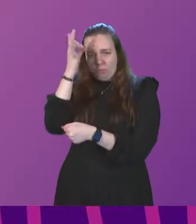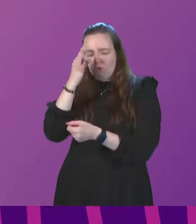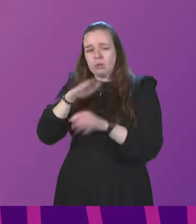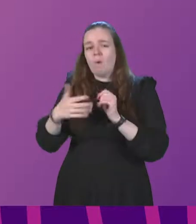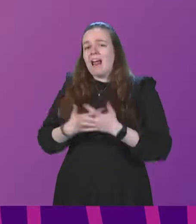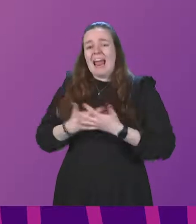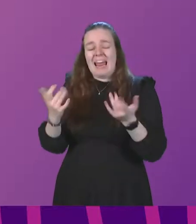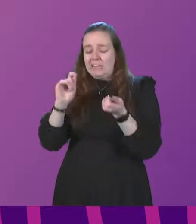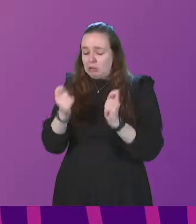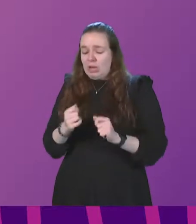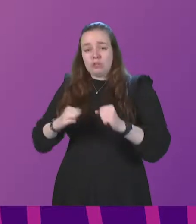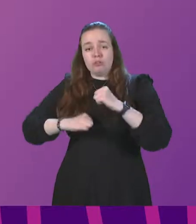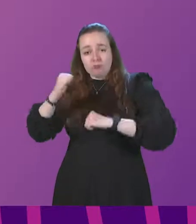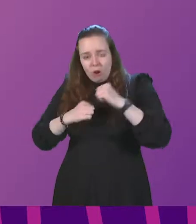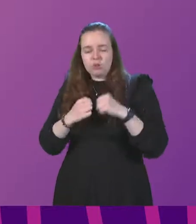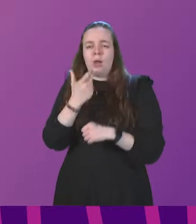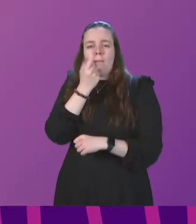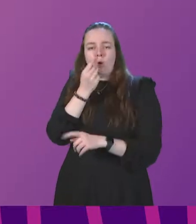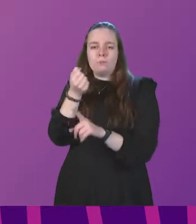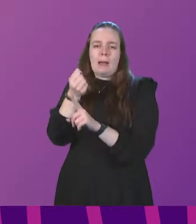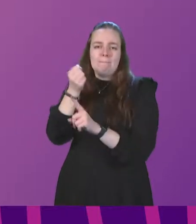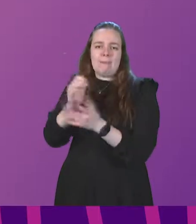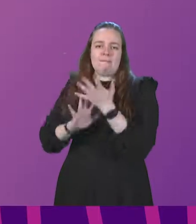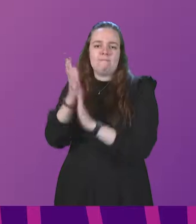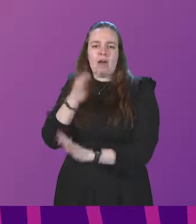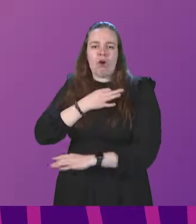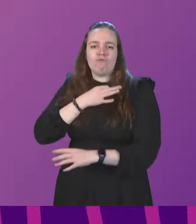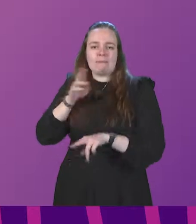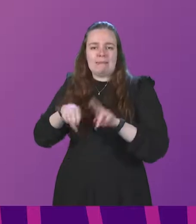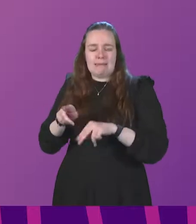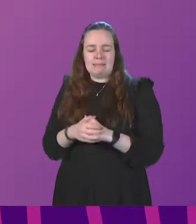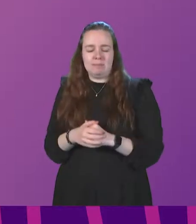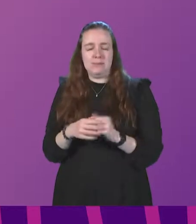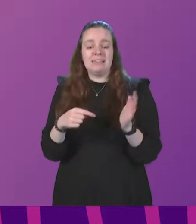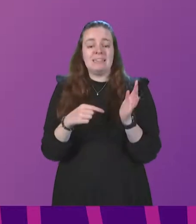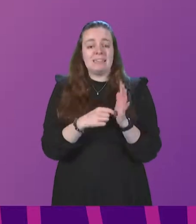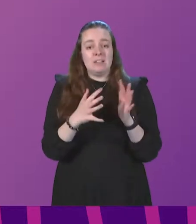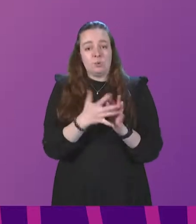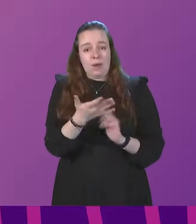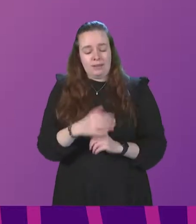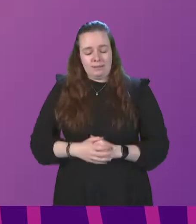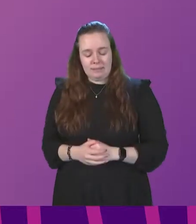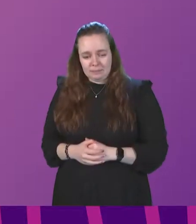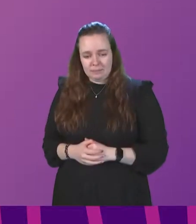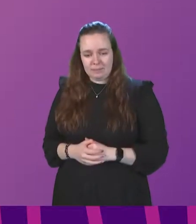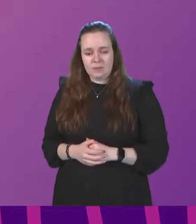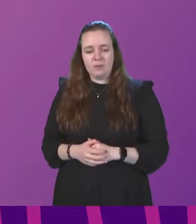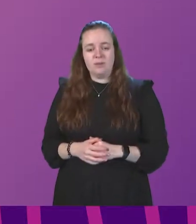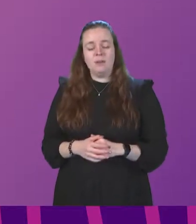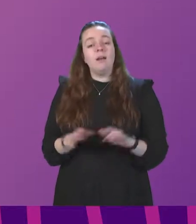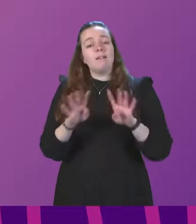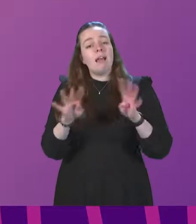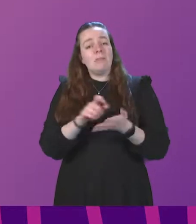any changes to structures which may have an impact on fire risk assessment. Ms White. Cabinet Secretary,